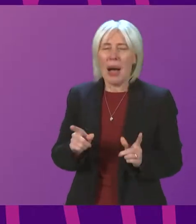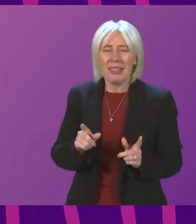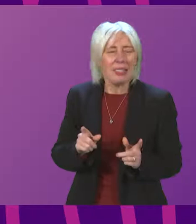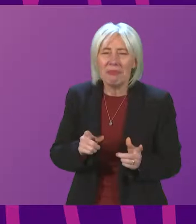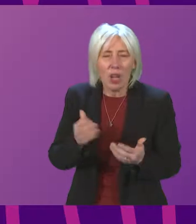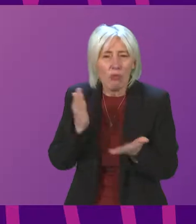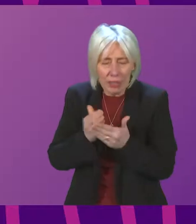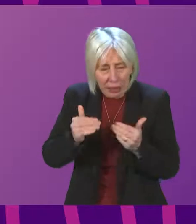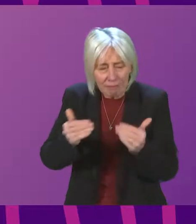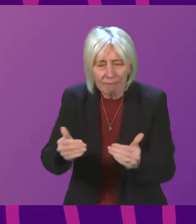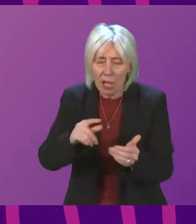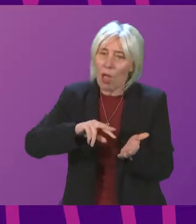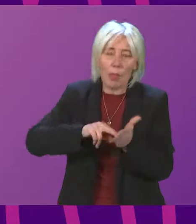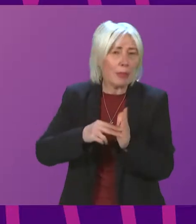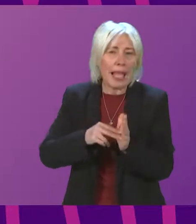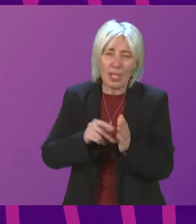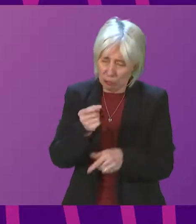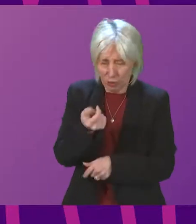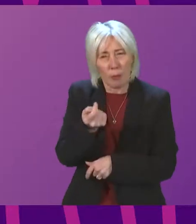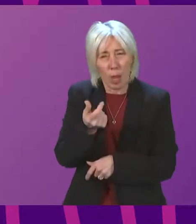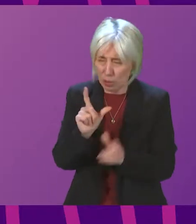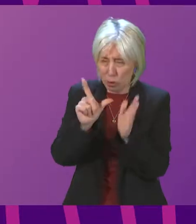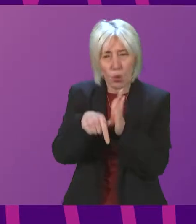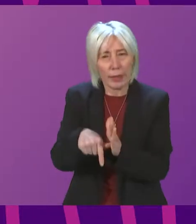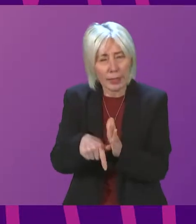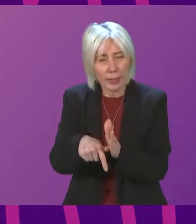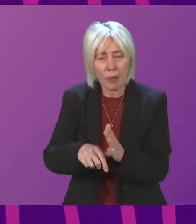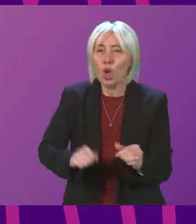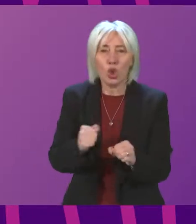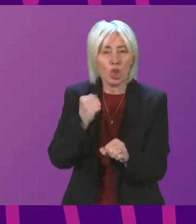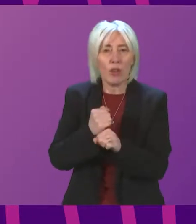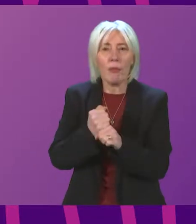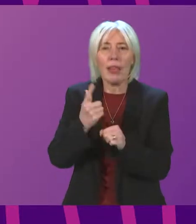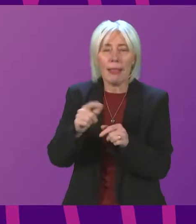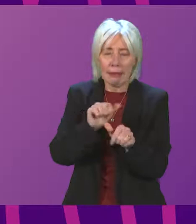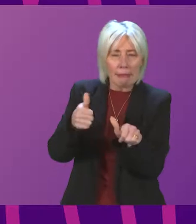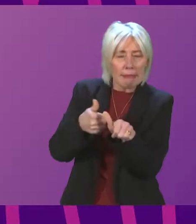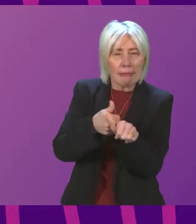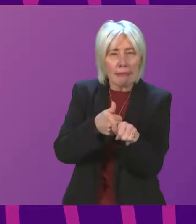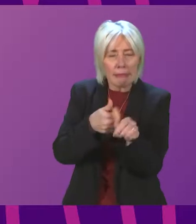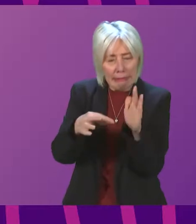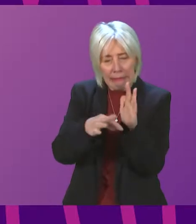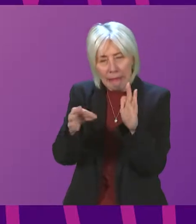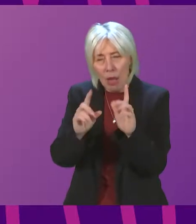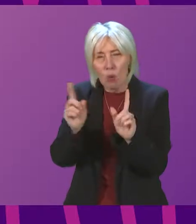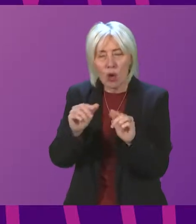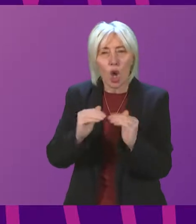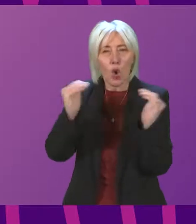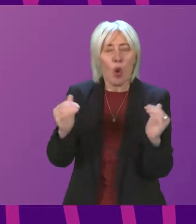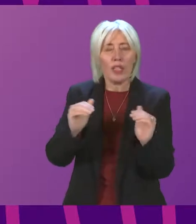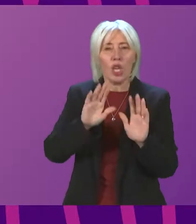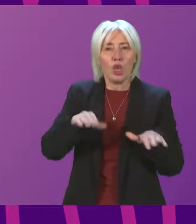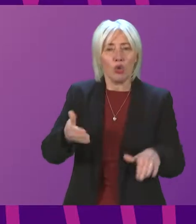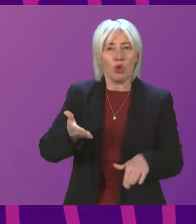These plans are too little, too late. The Scottish Government is setting out its contingencies without releasing the equality and children's rights